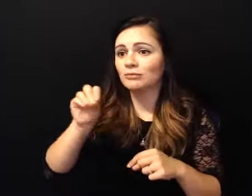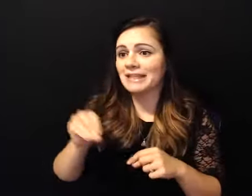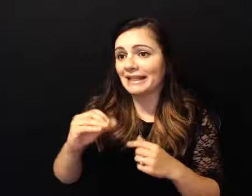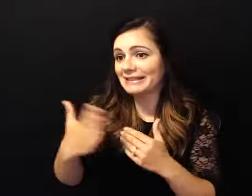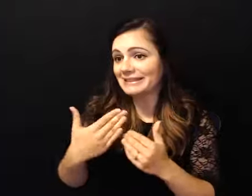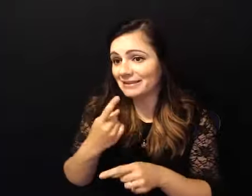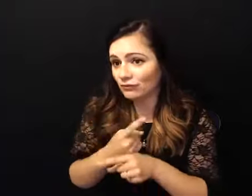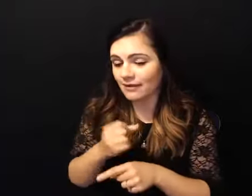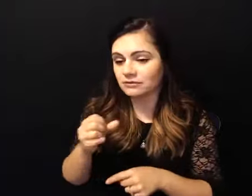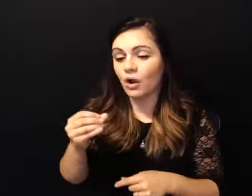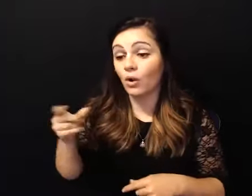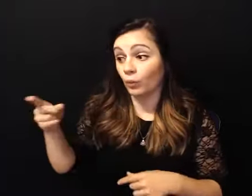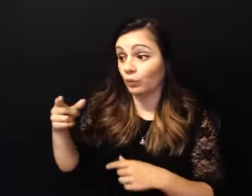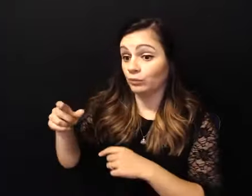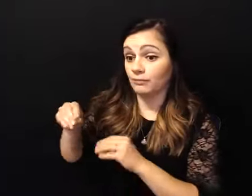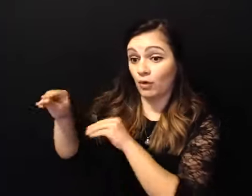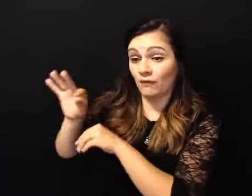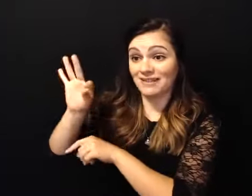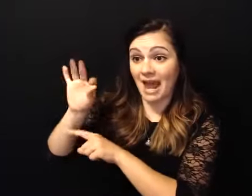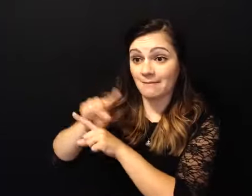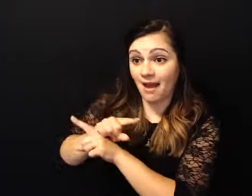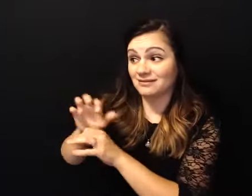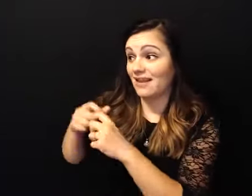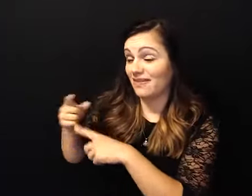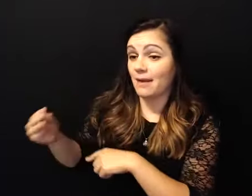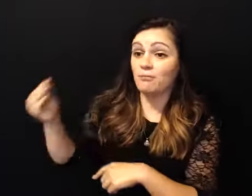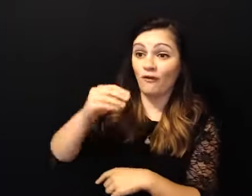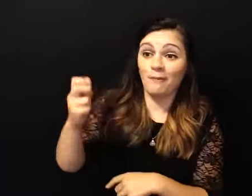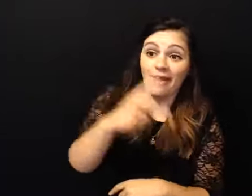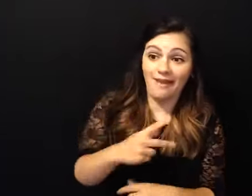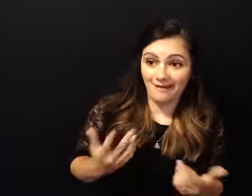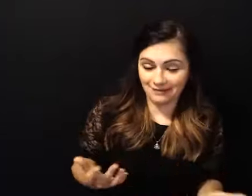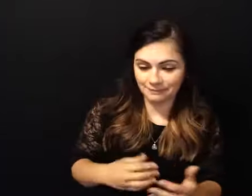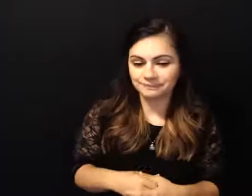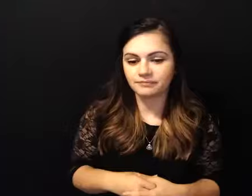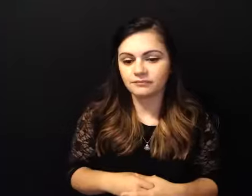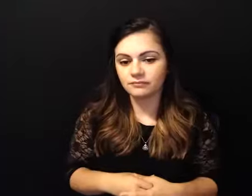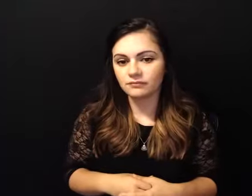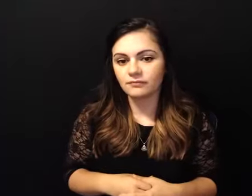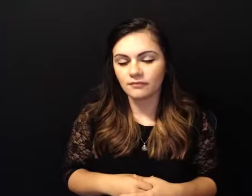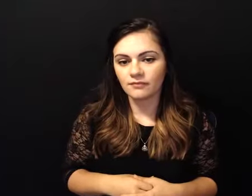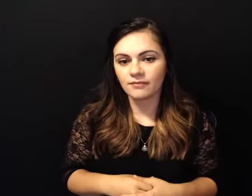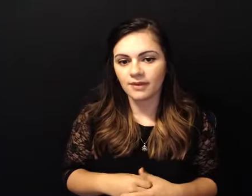moved to florida and um we moved back and um